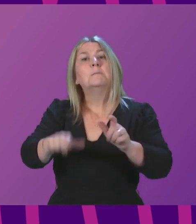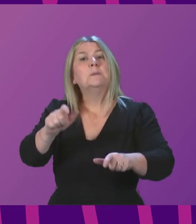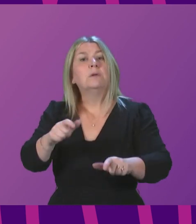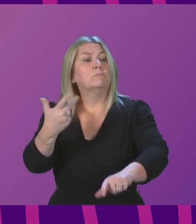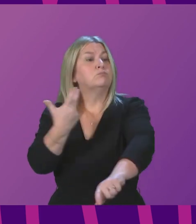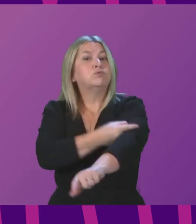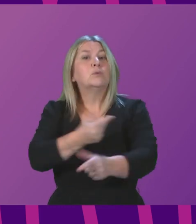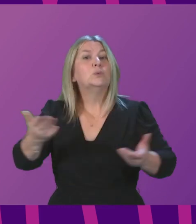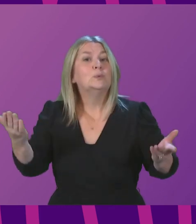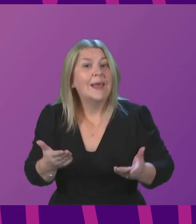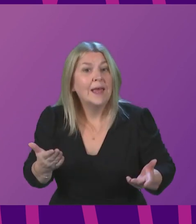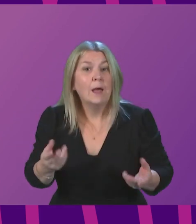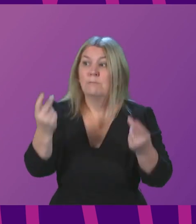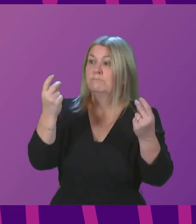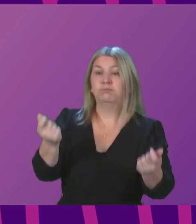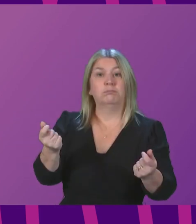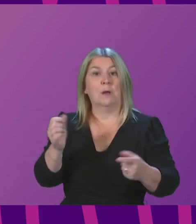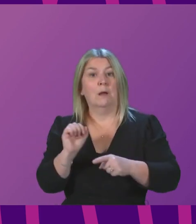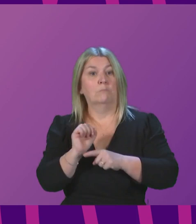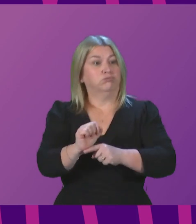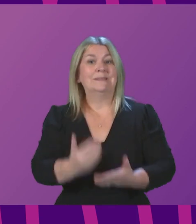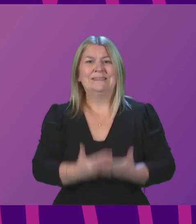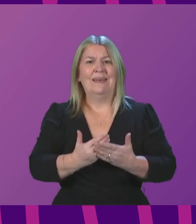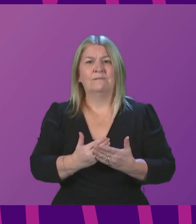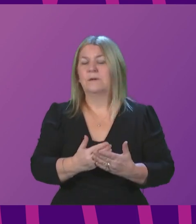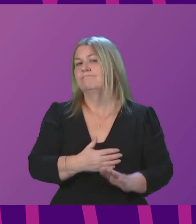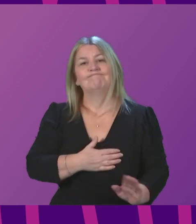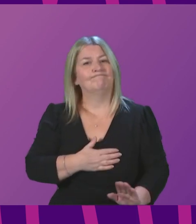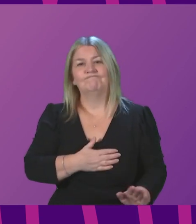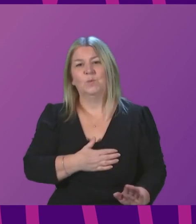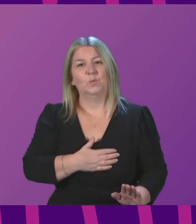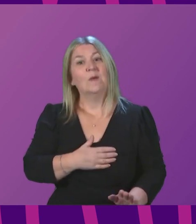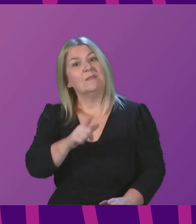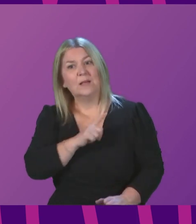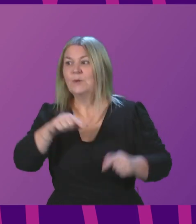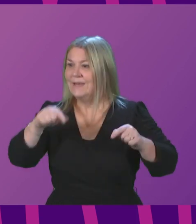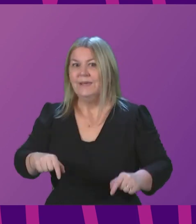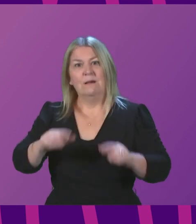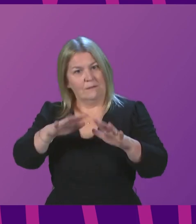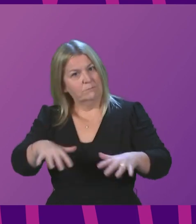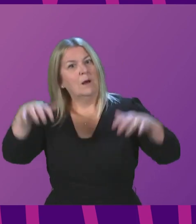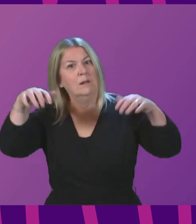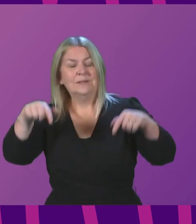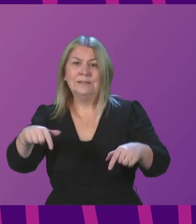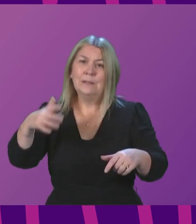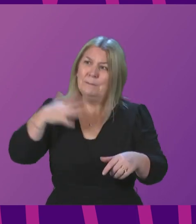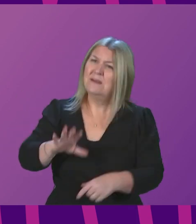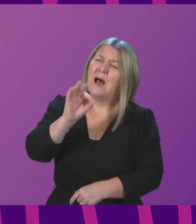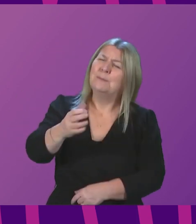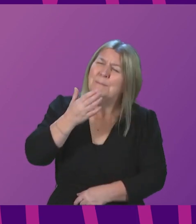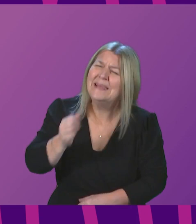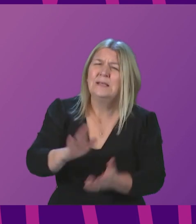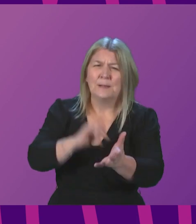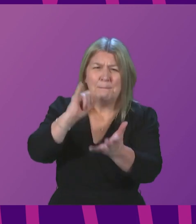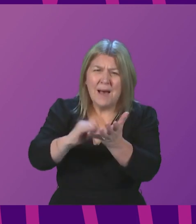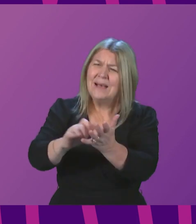are not immediately protected against the virus. That's why on these benches, we have been calling for the reintroduction of these mass vaccination